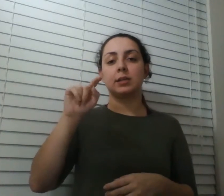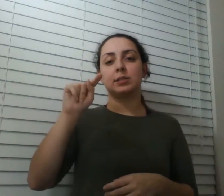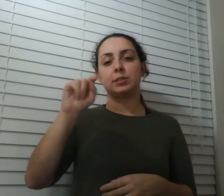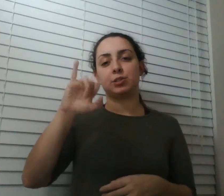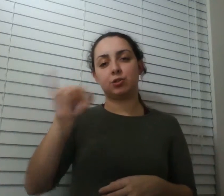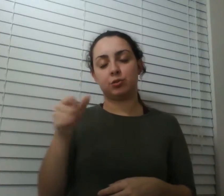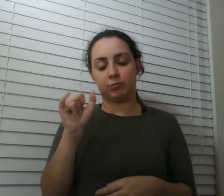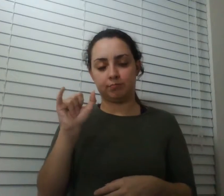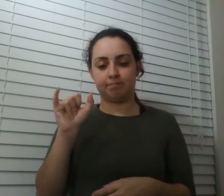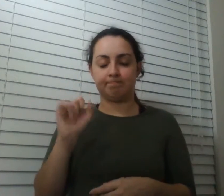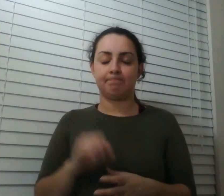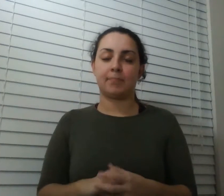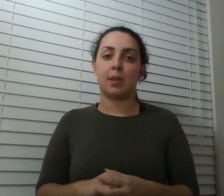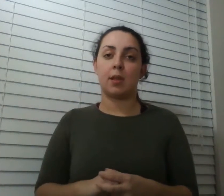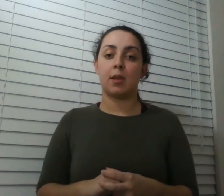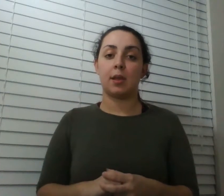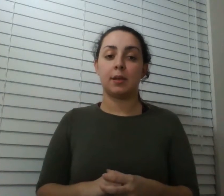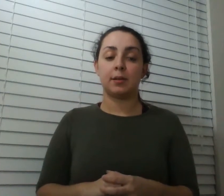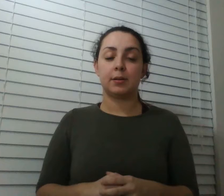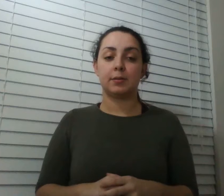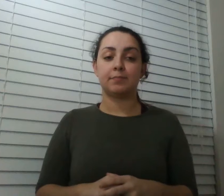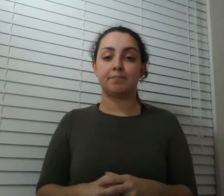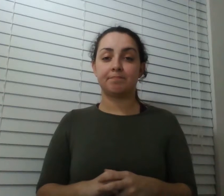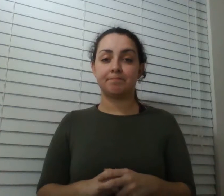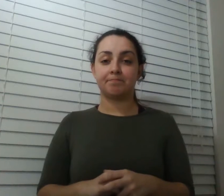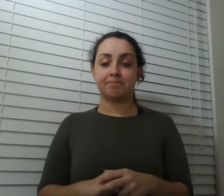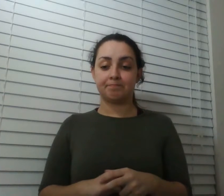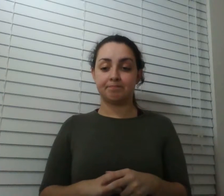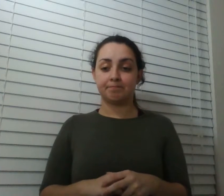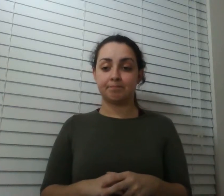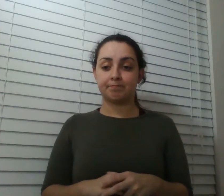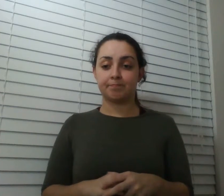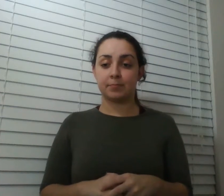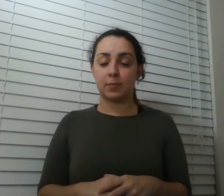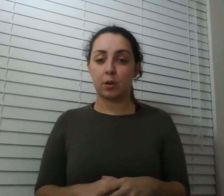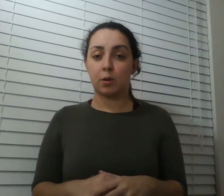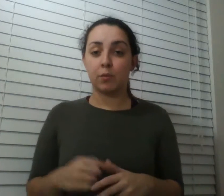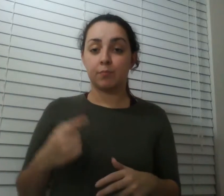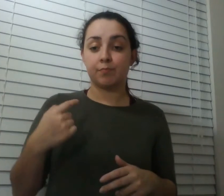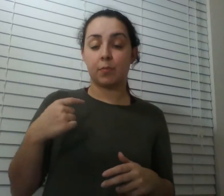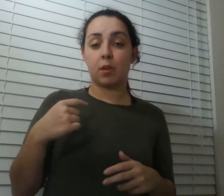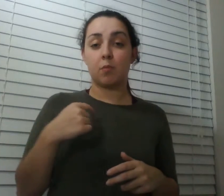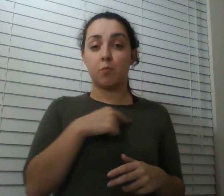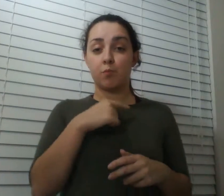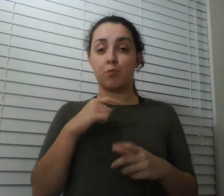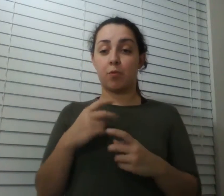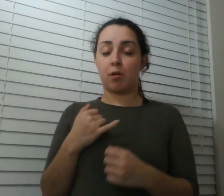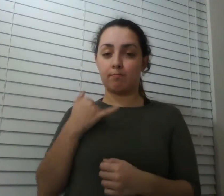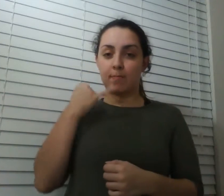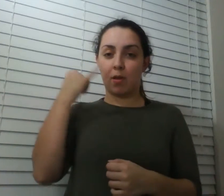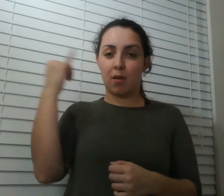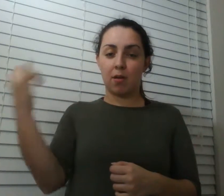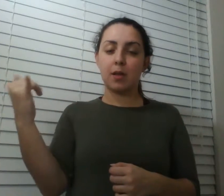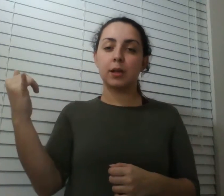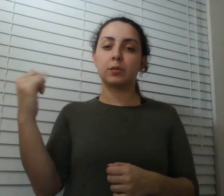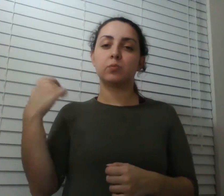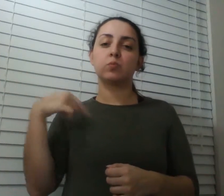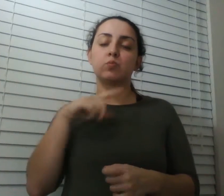robert hi robert hi robert this is our producer sean cole and i called them up because we've been to their shows and you have two fans here well thank you guys